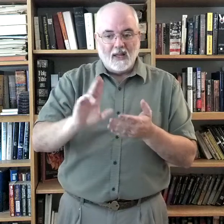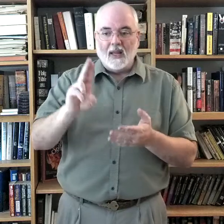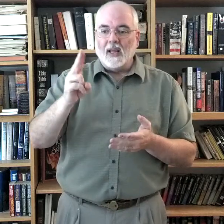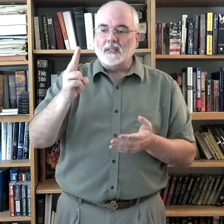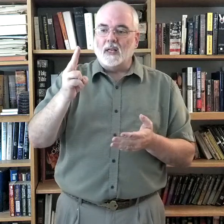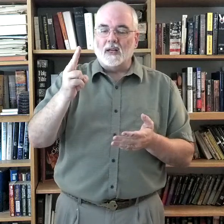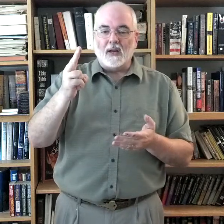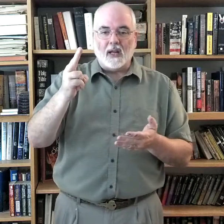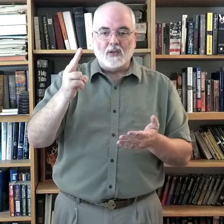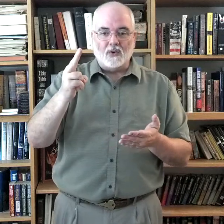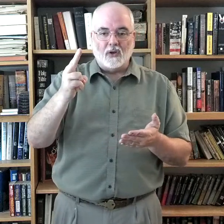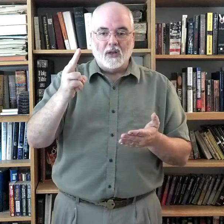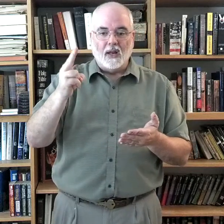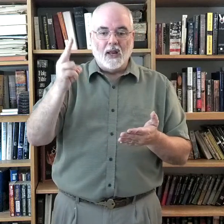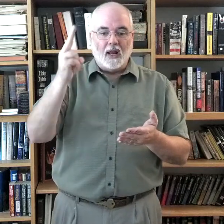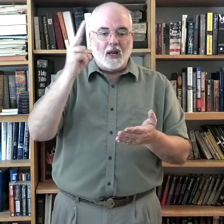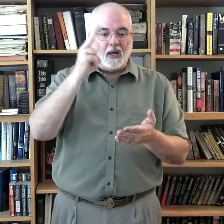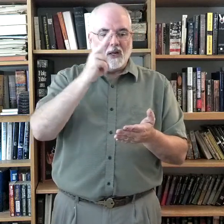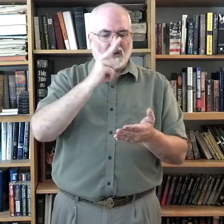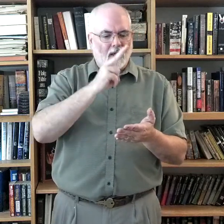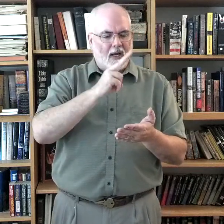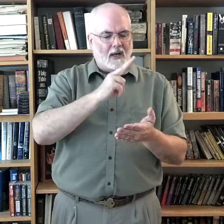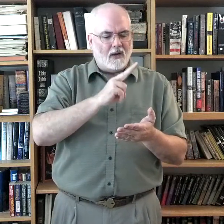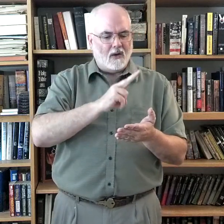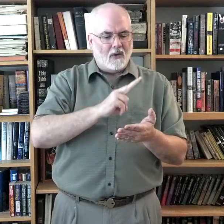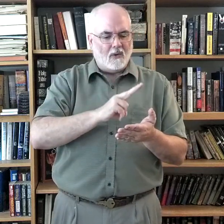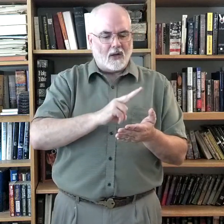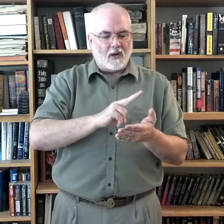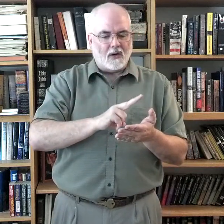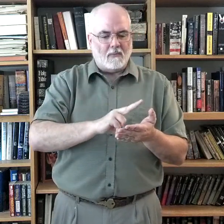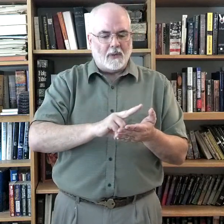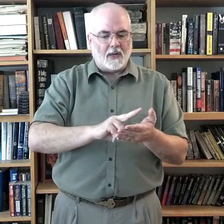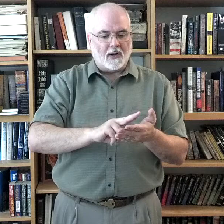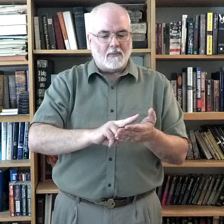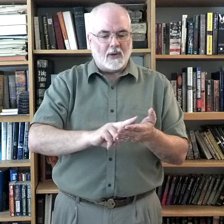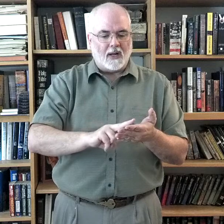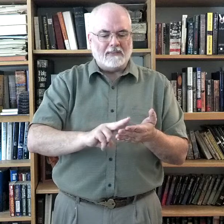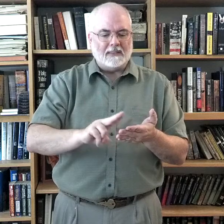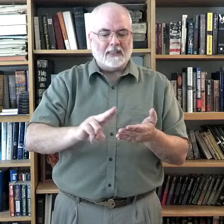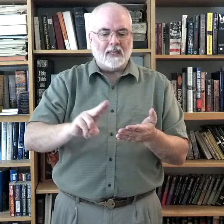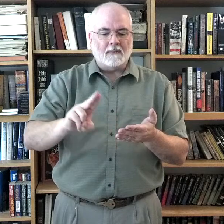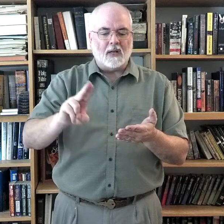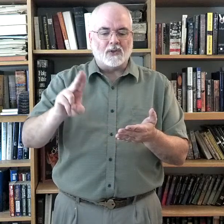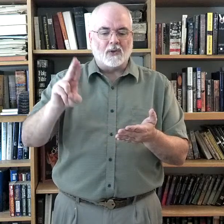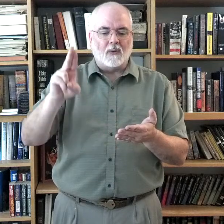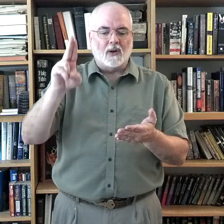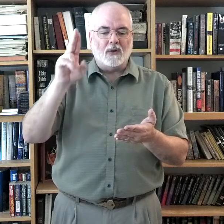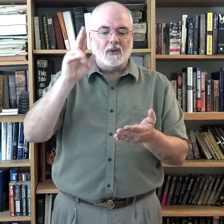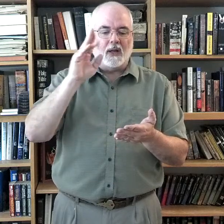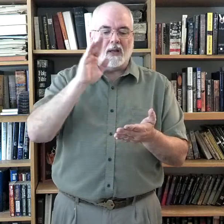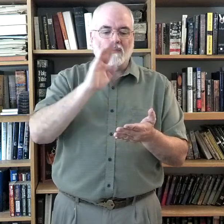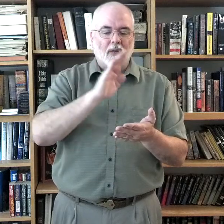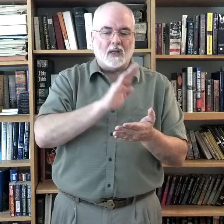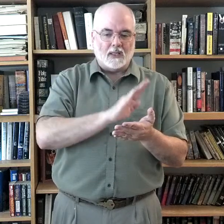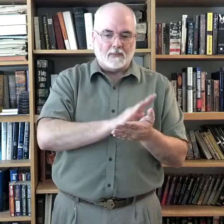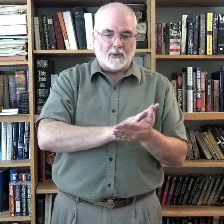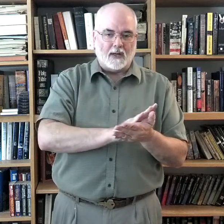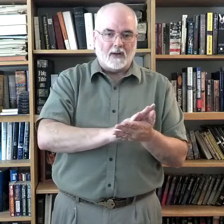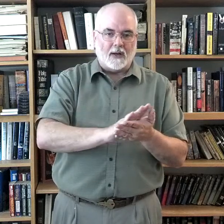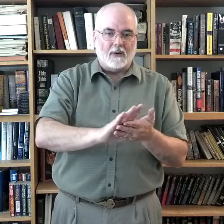The letter H. Kind of go like you're going to butter your bread. I'm not sure I want to do that, but let's spread it on out.